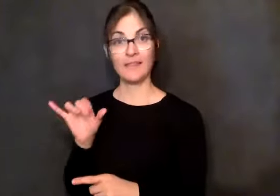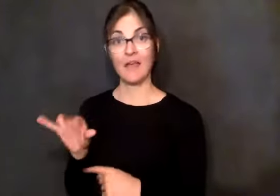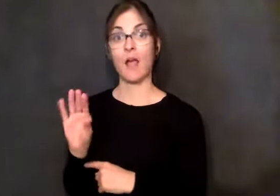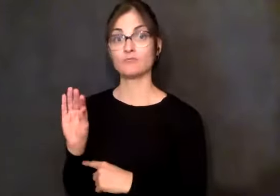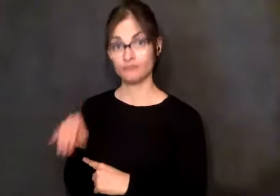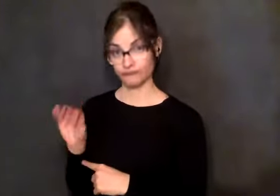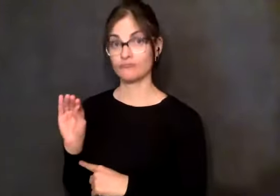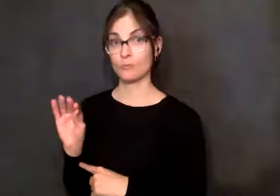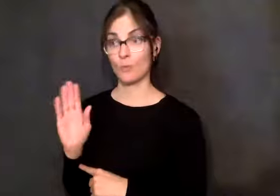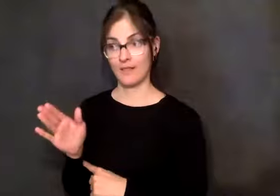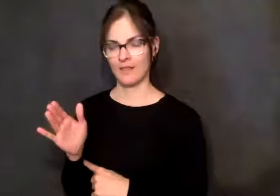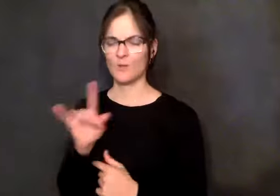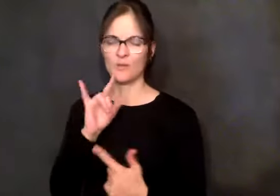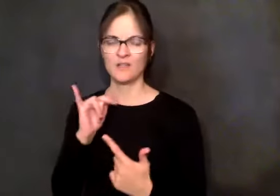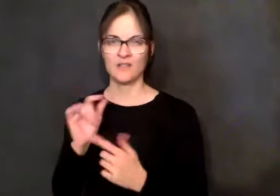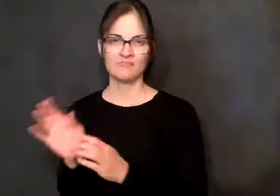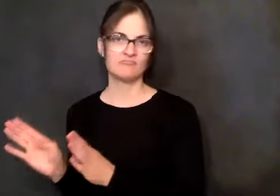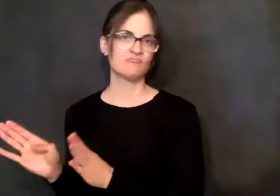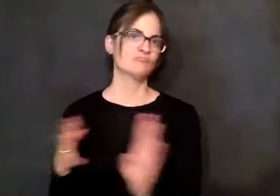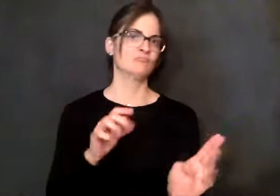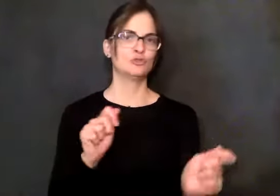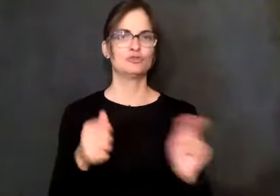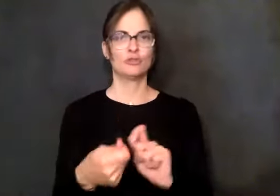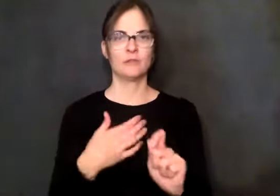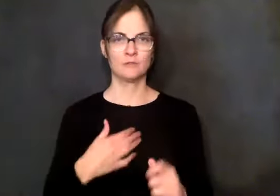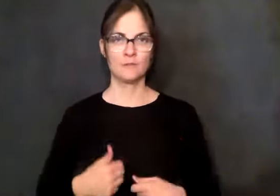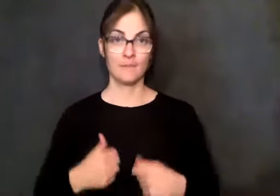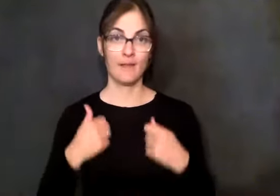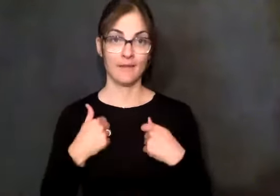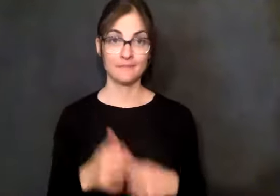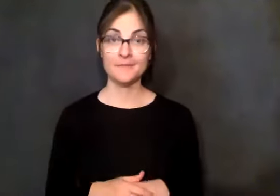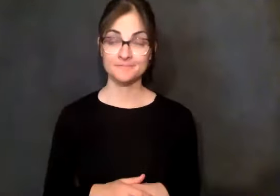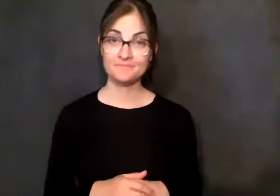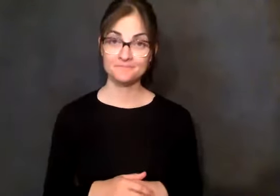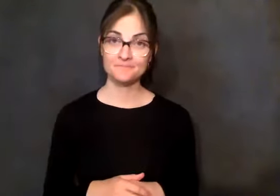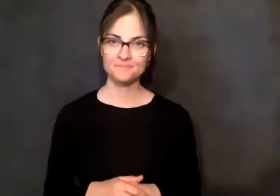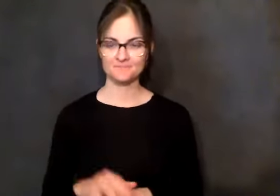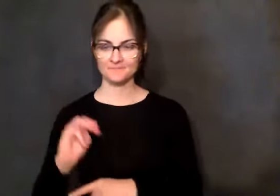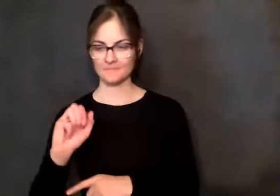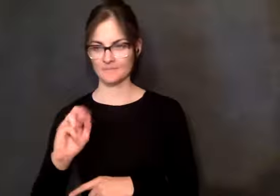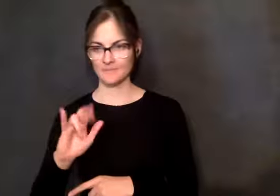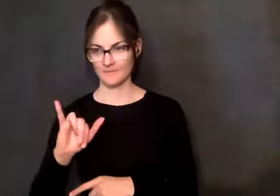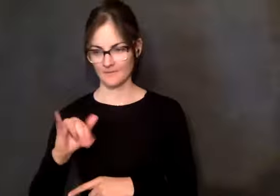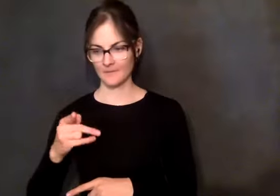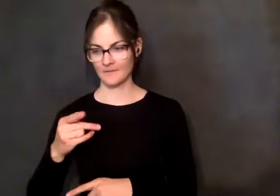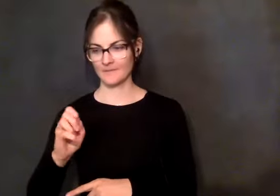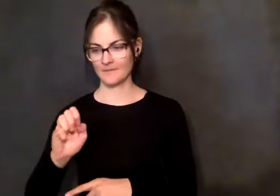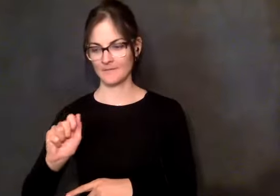just feel so grateful for that. Back to you there, Mary Pong. Okay. What I want to share about the canoe